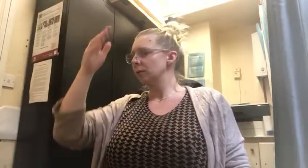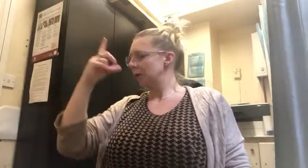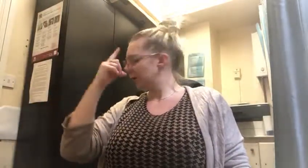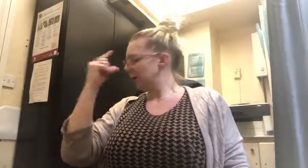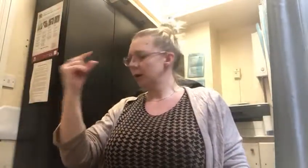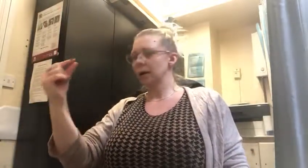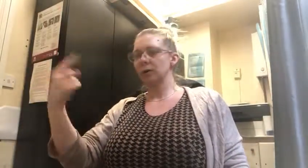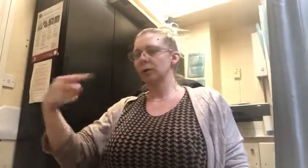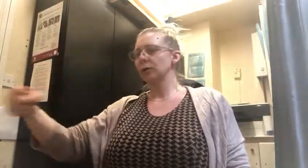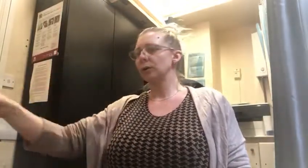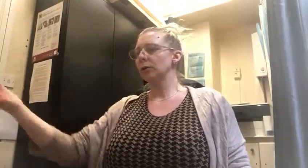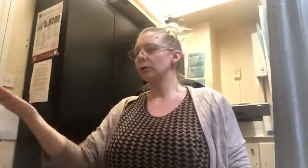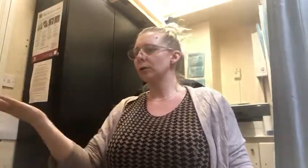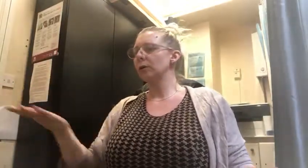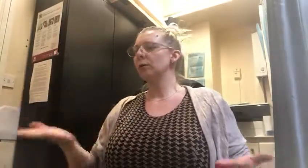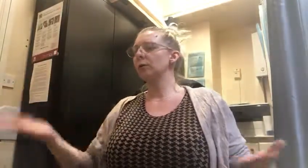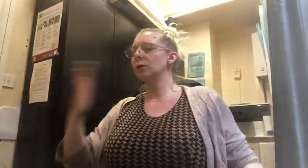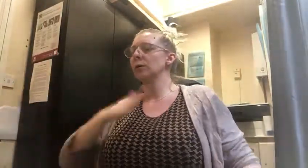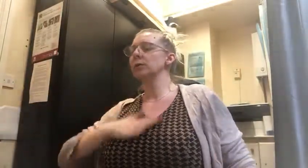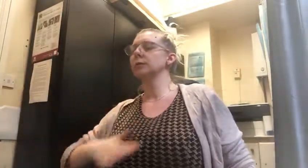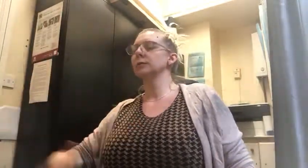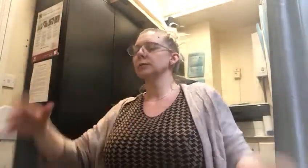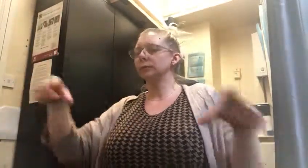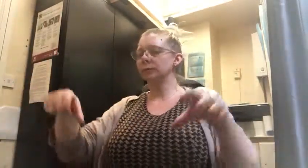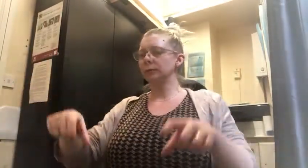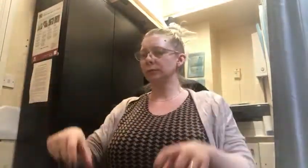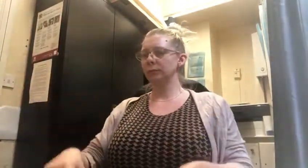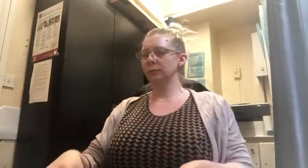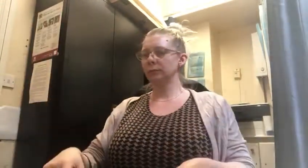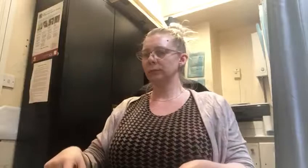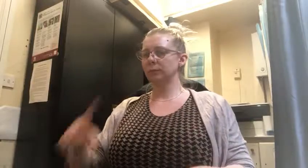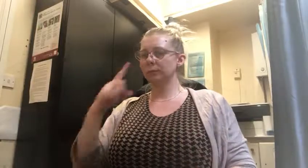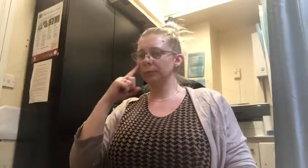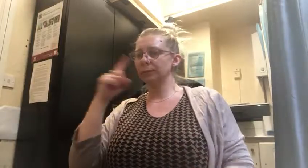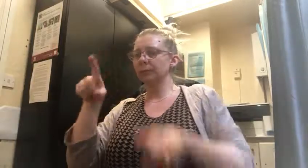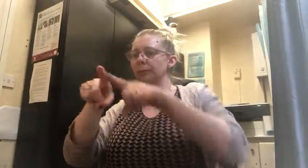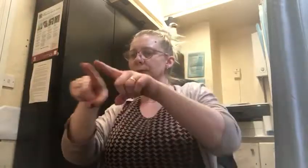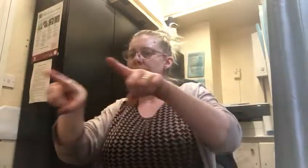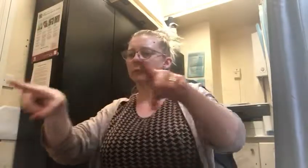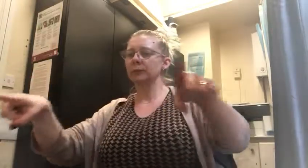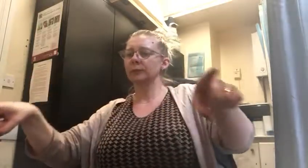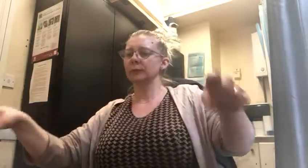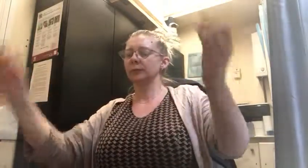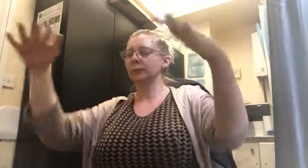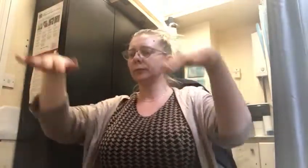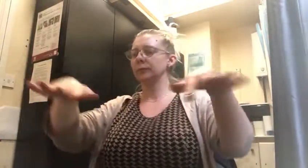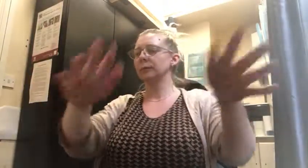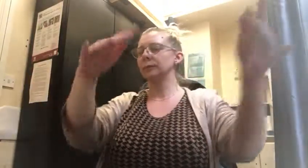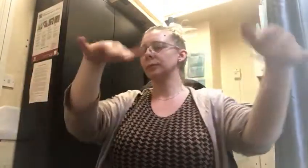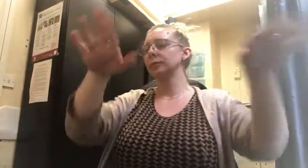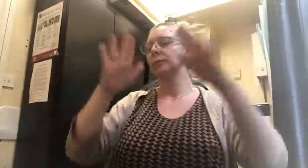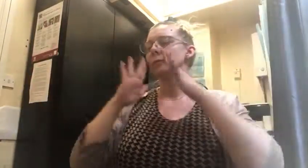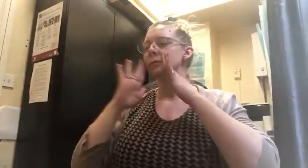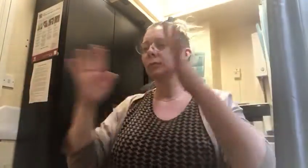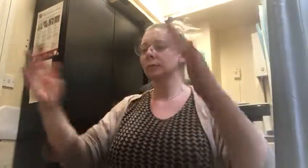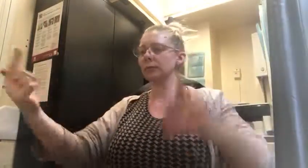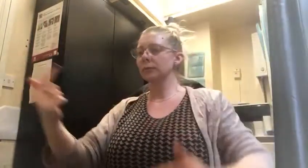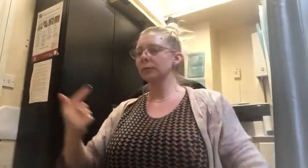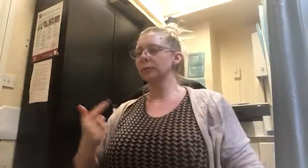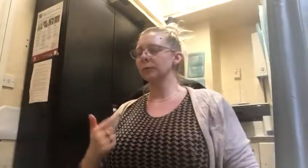Where I cannot go Where I fall to Feel alive when the size of the sea Equals